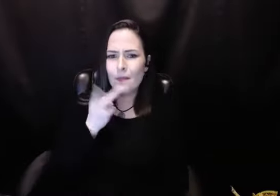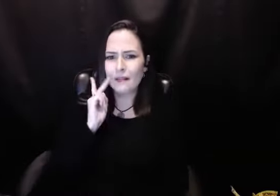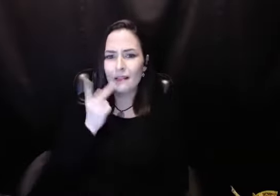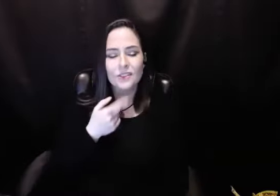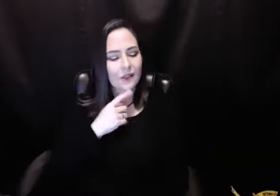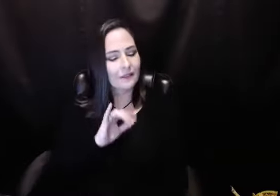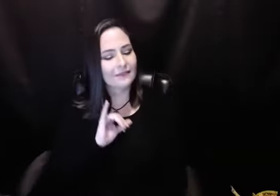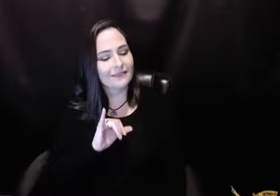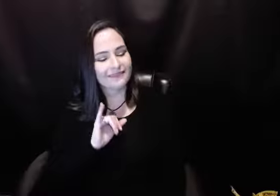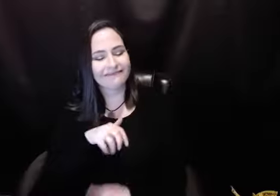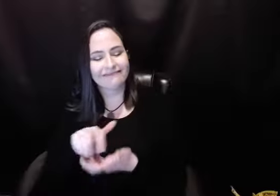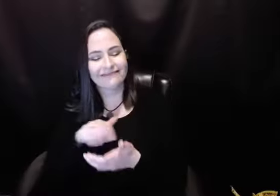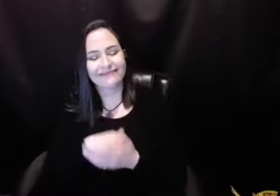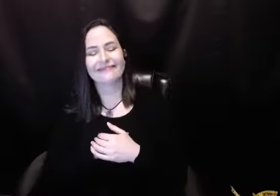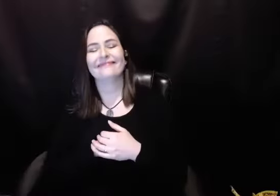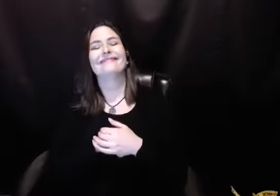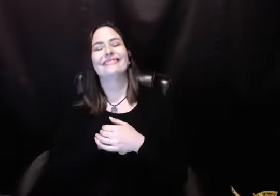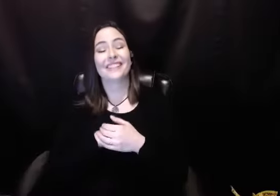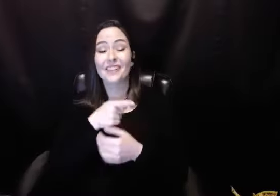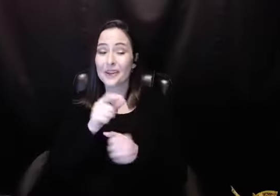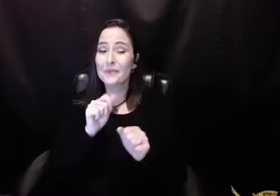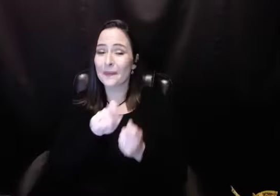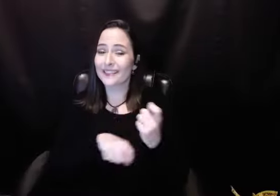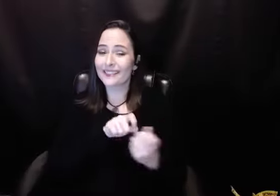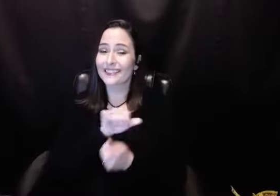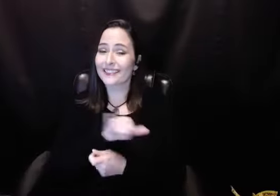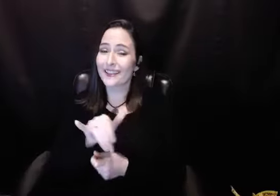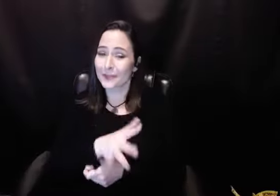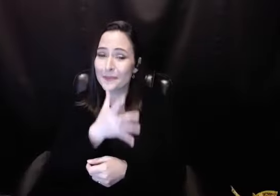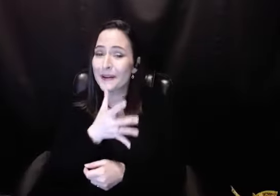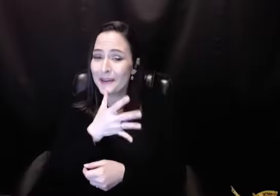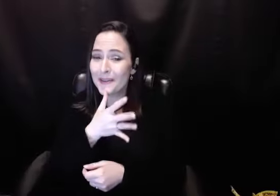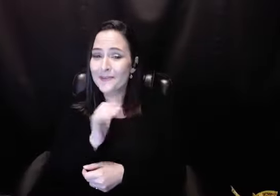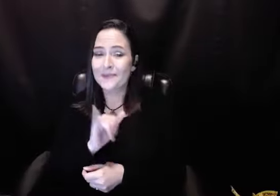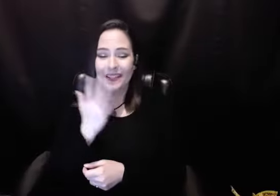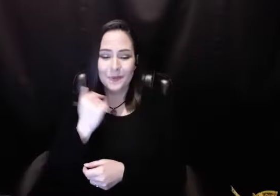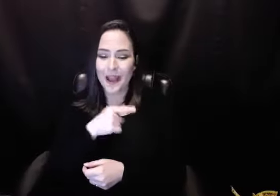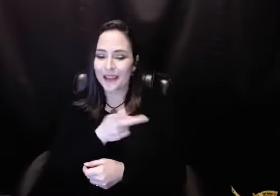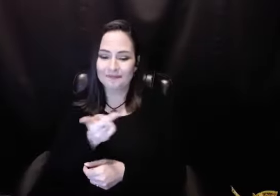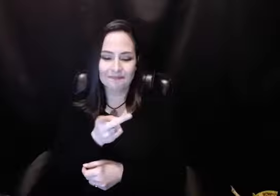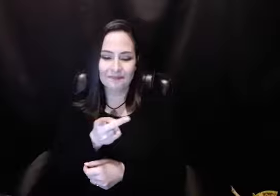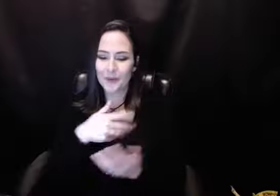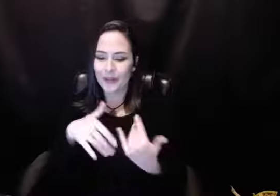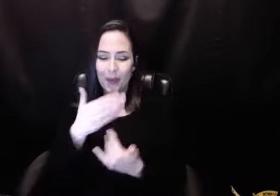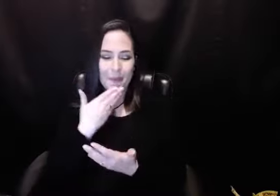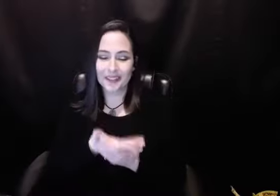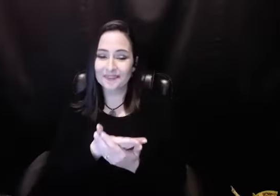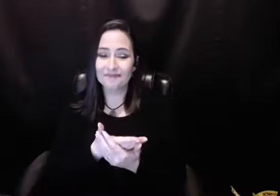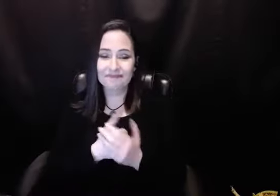I realized I was thinking like my mother the other day. And she laughed. And she said, You're probably just like your mother. That's the